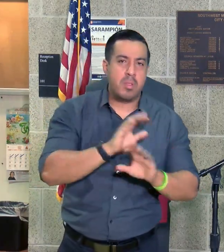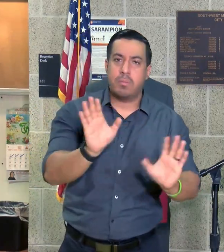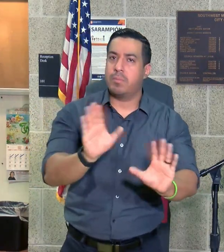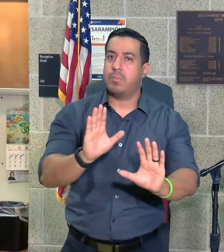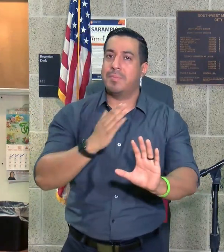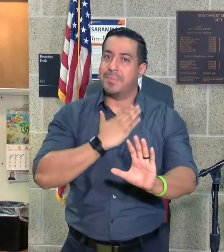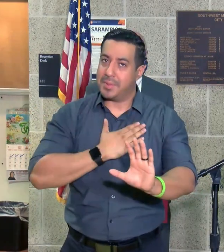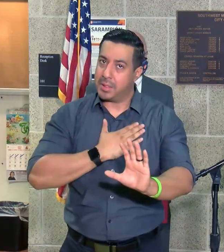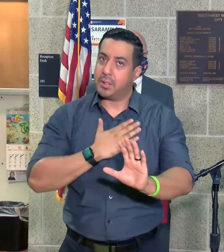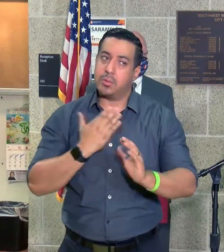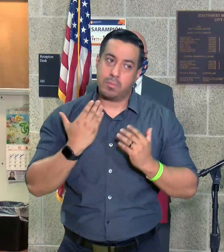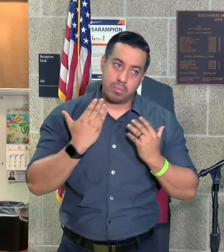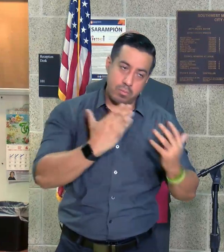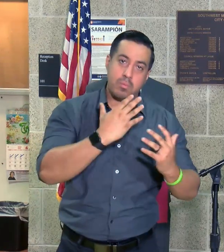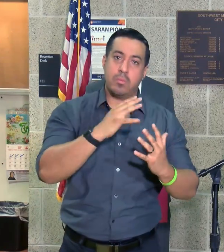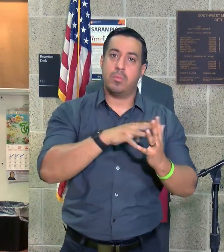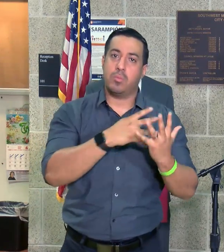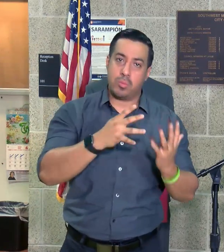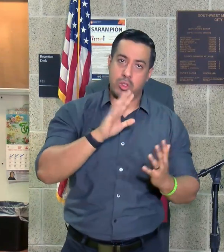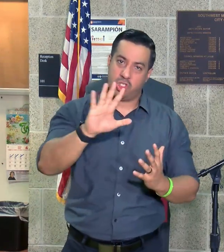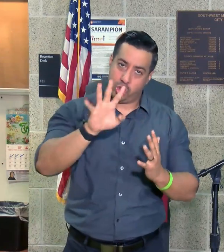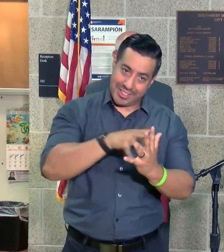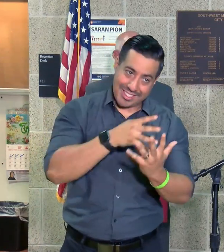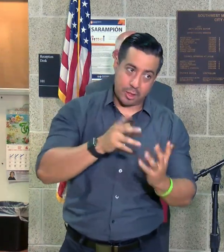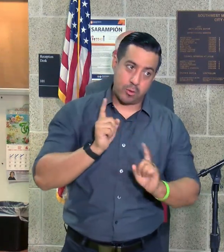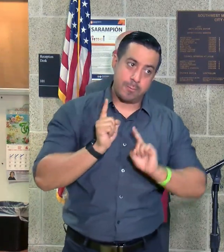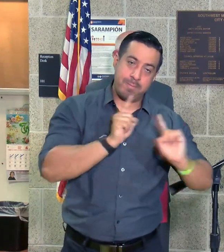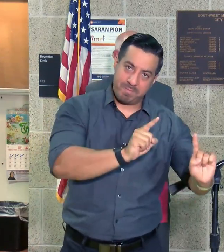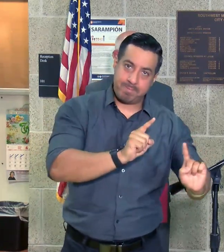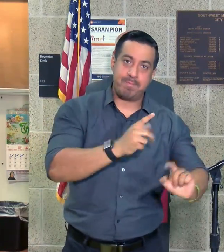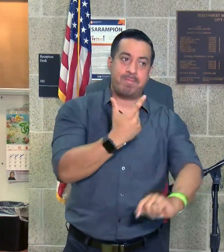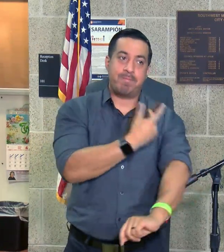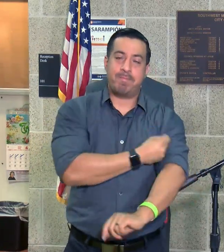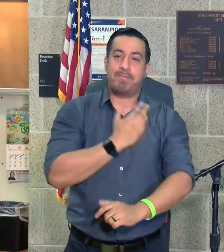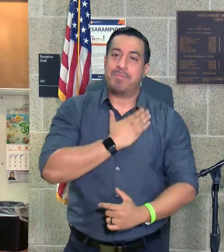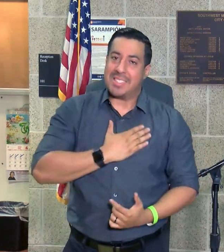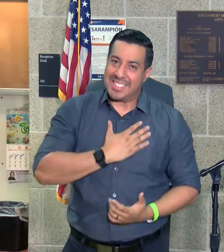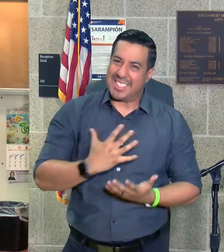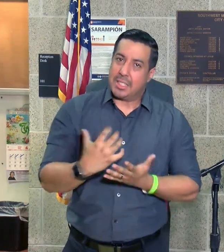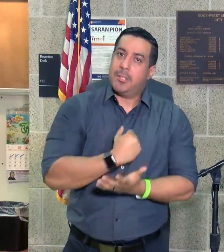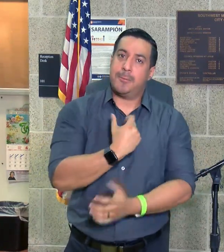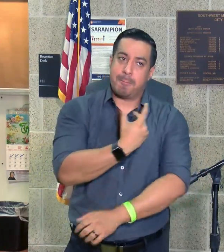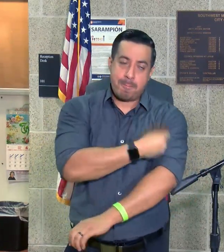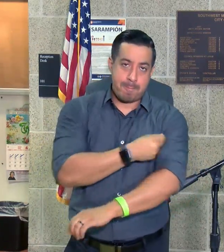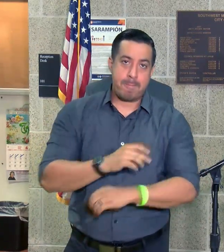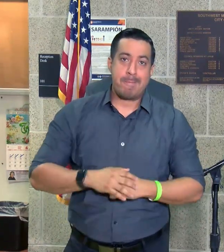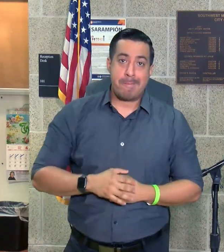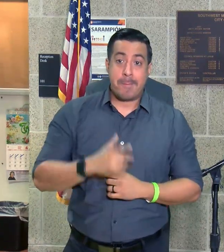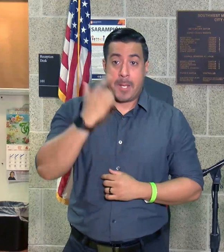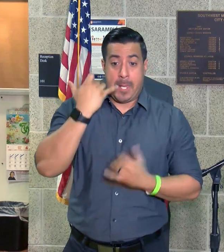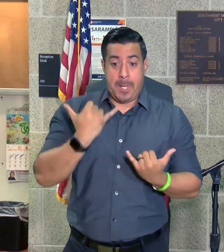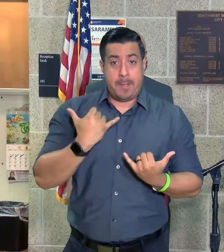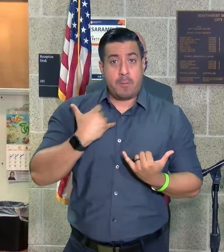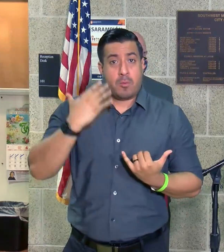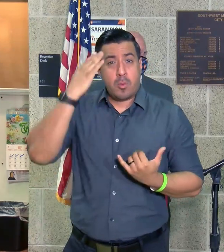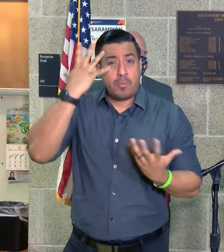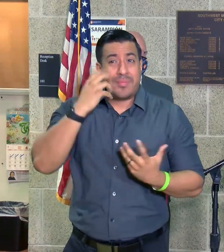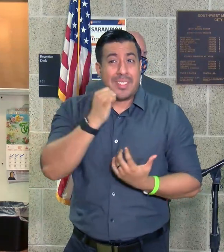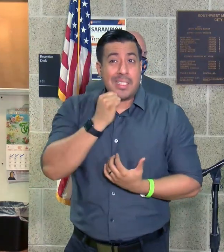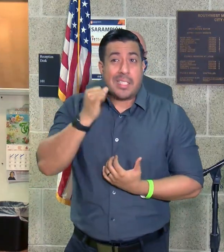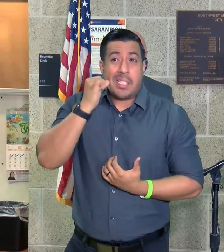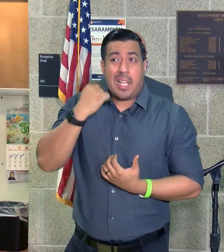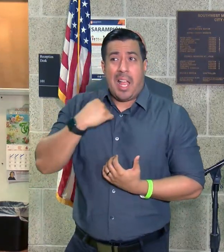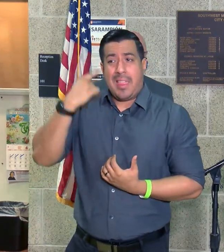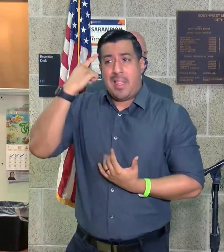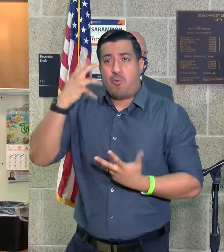schedule appointments. Please get vaccinated. Okay. Please get vaccinated. Because what we do know, like yesterday, I think I